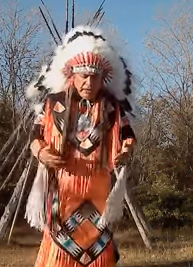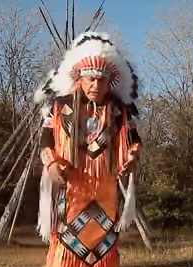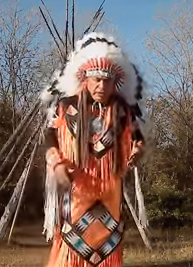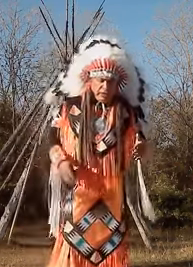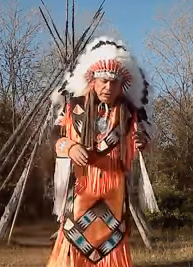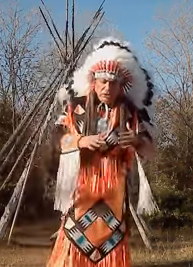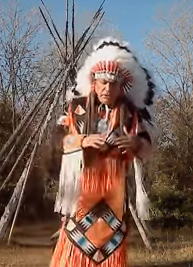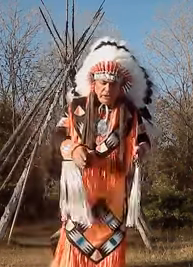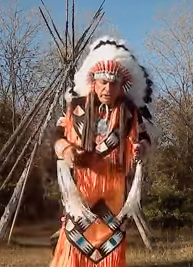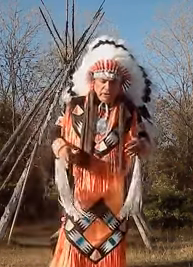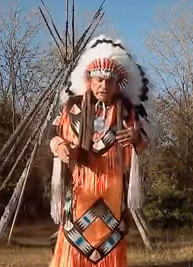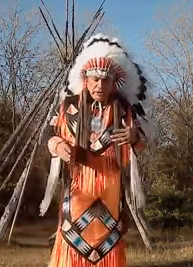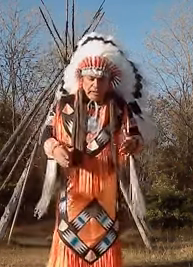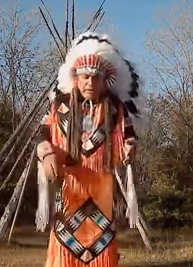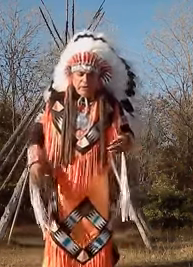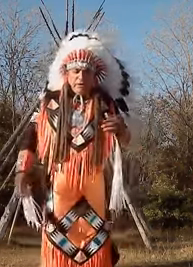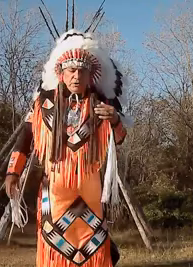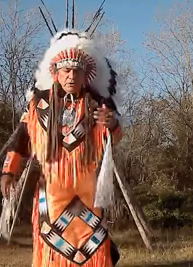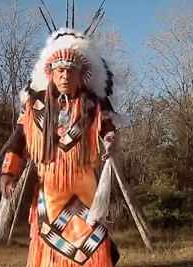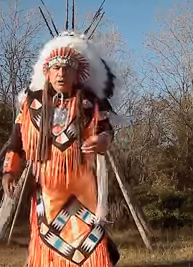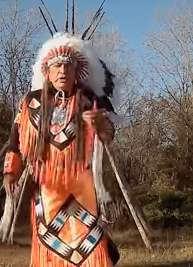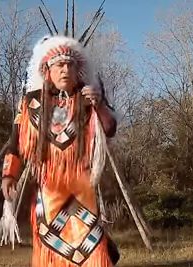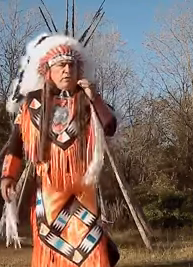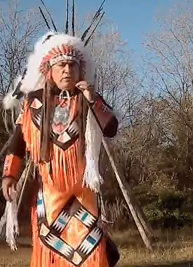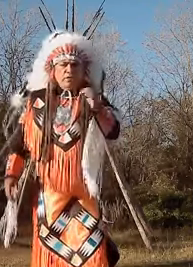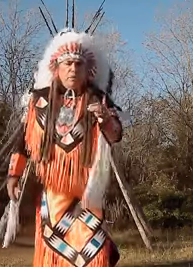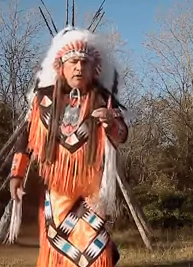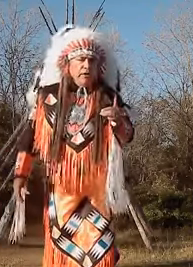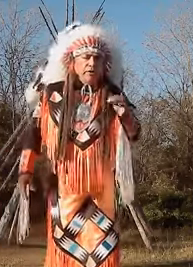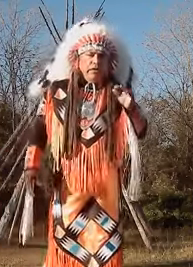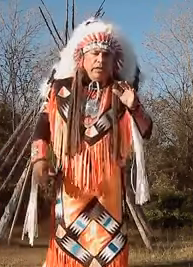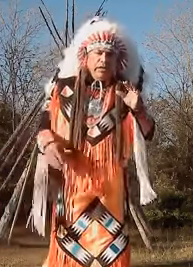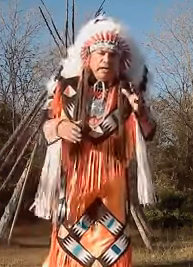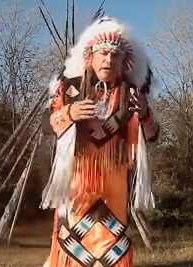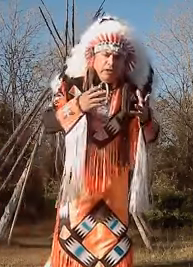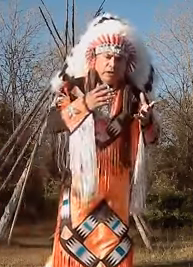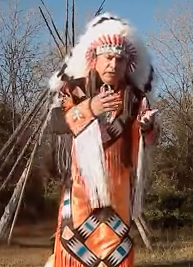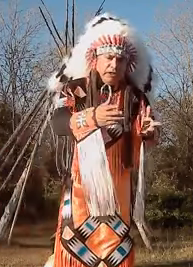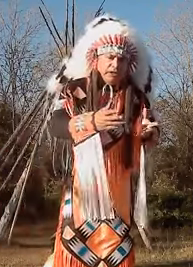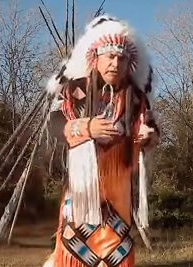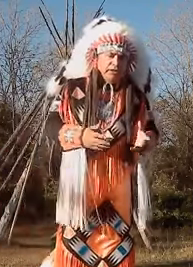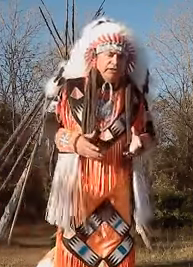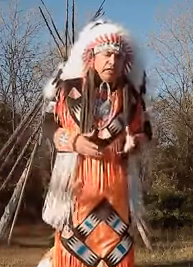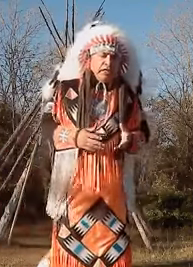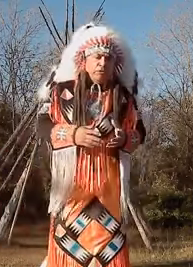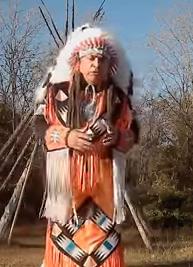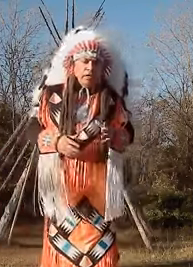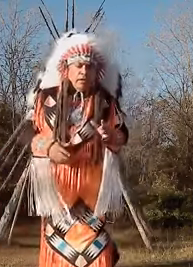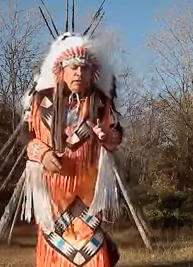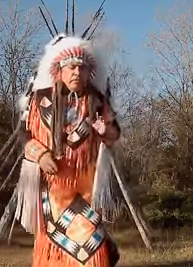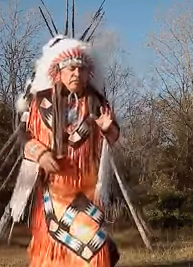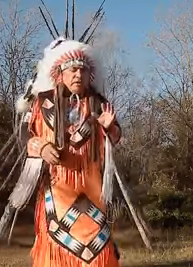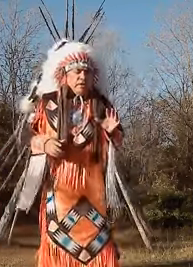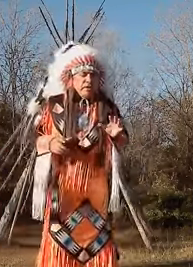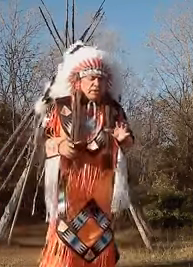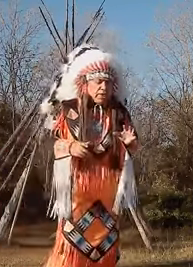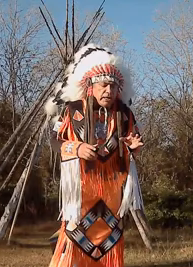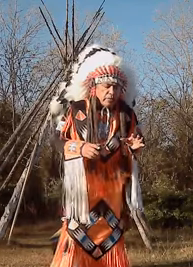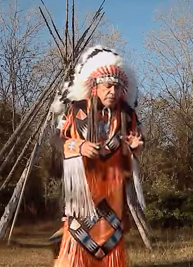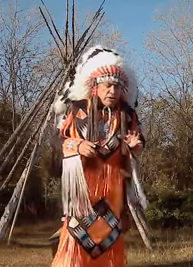dancer, as an artist, as an actor, as a storyteller, or a flute player, and now using his Indian sign language. The Indian sign language,